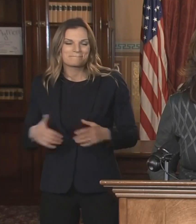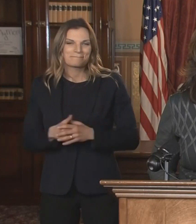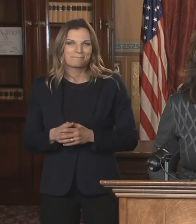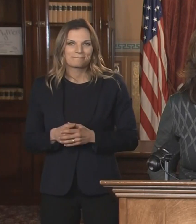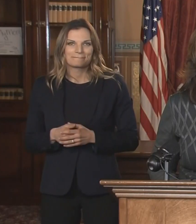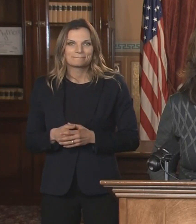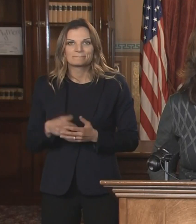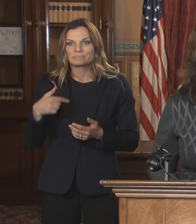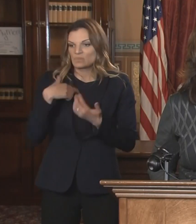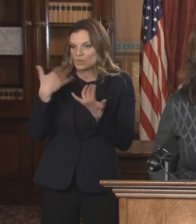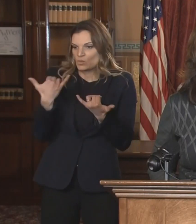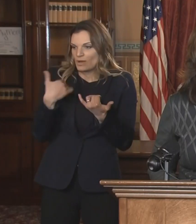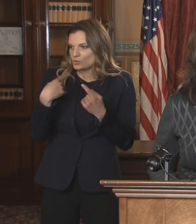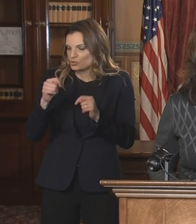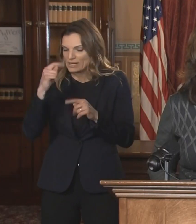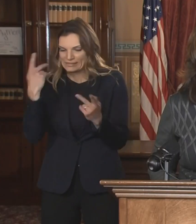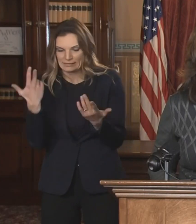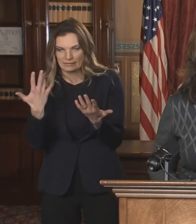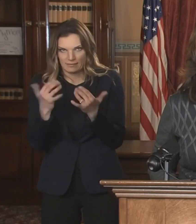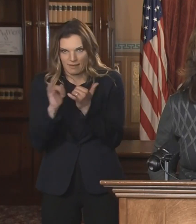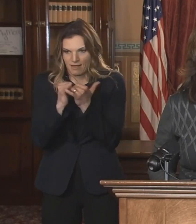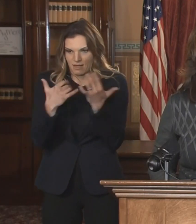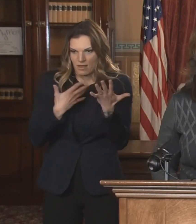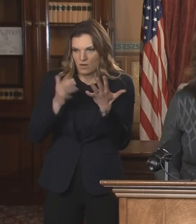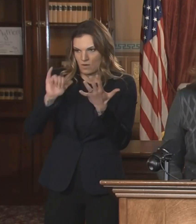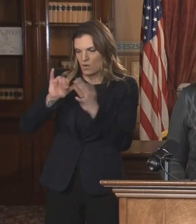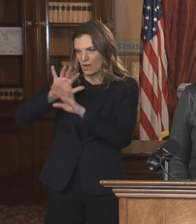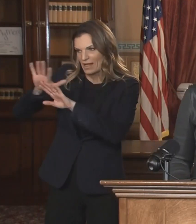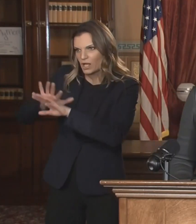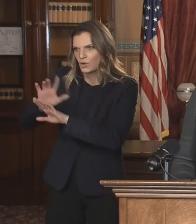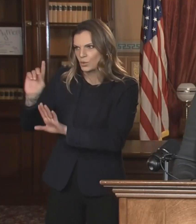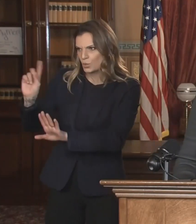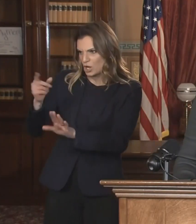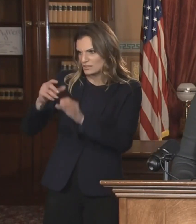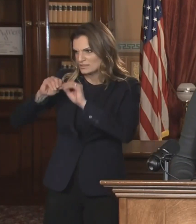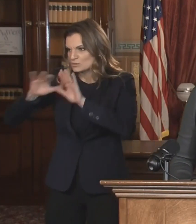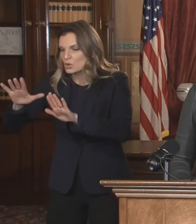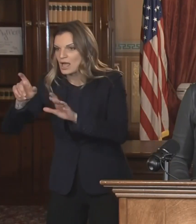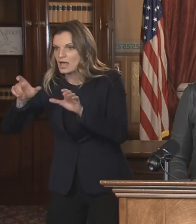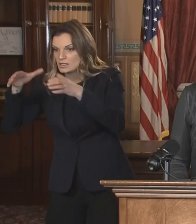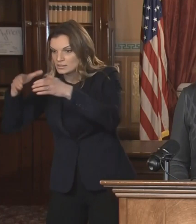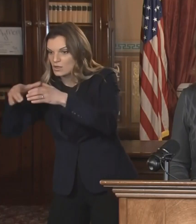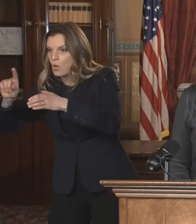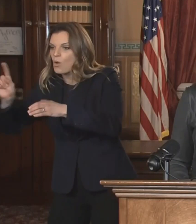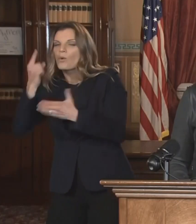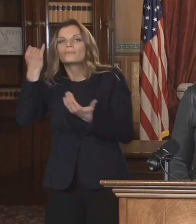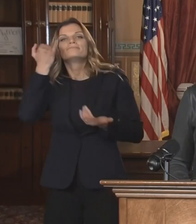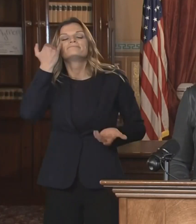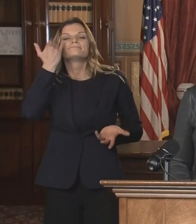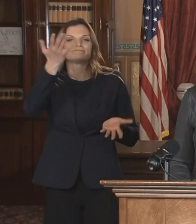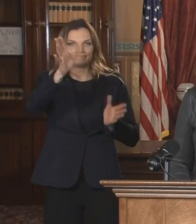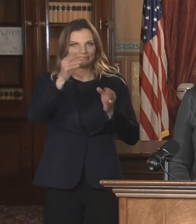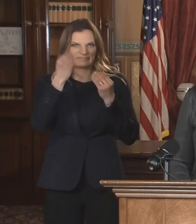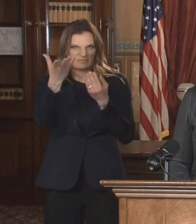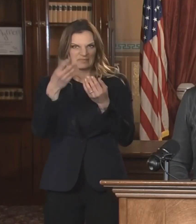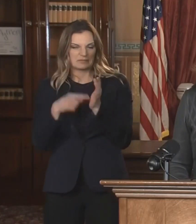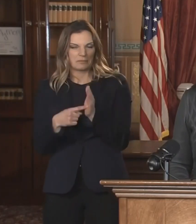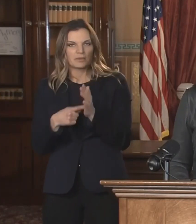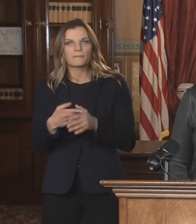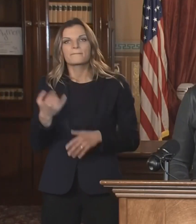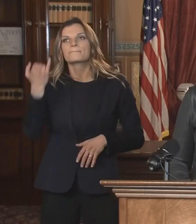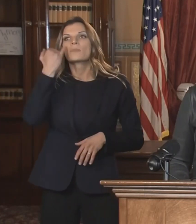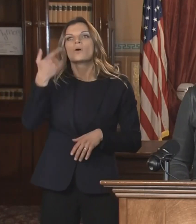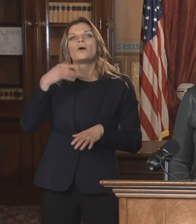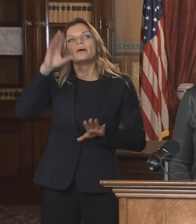are really trying to divine where, what the context is and why that matters is if all cases can be attributed to one